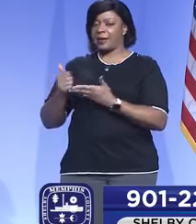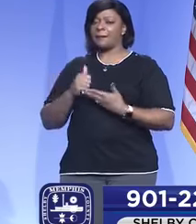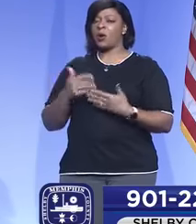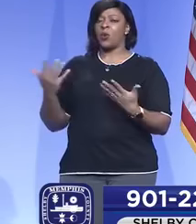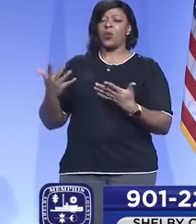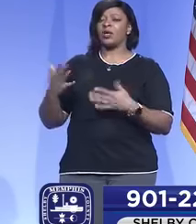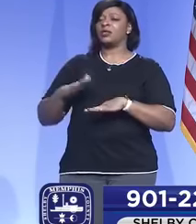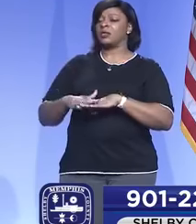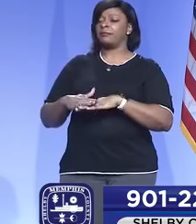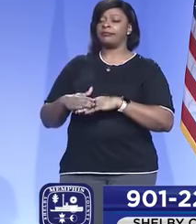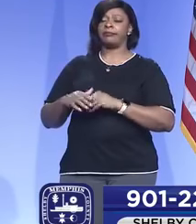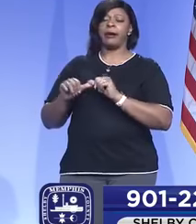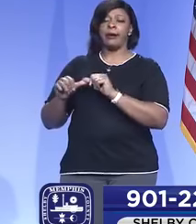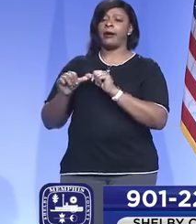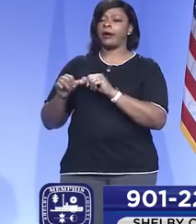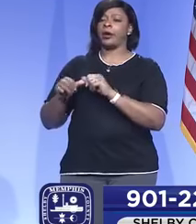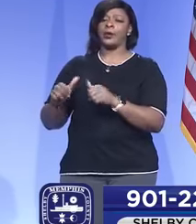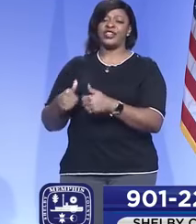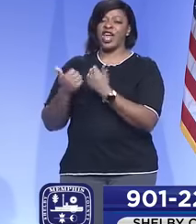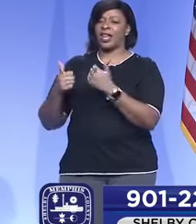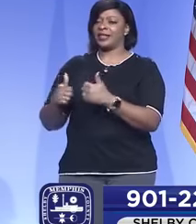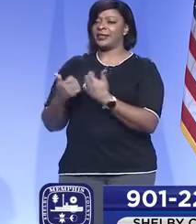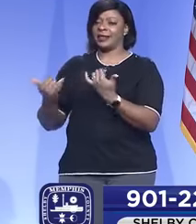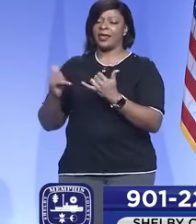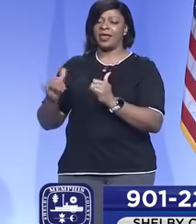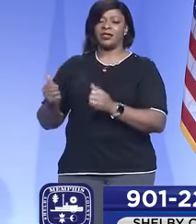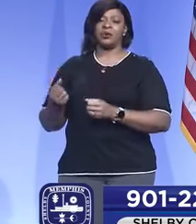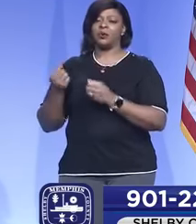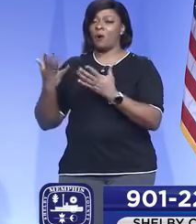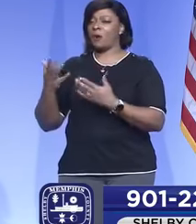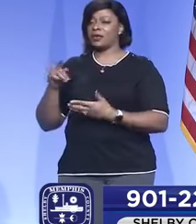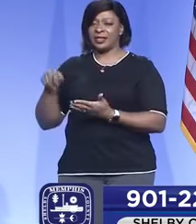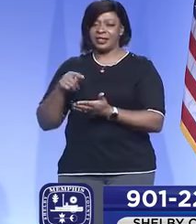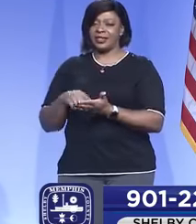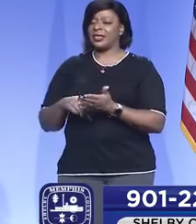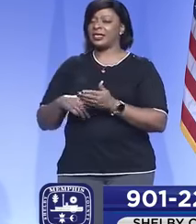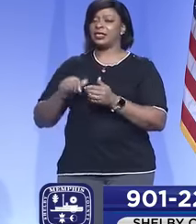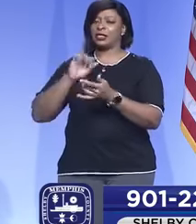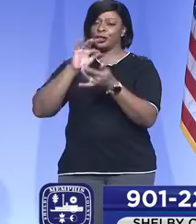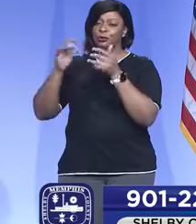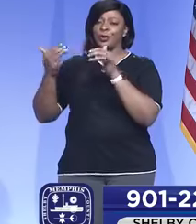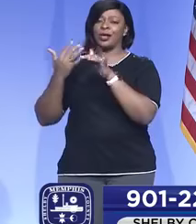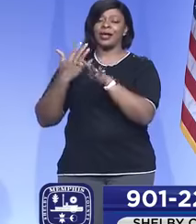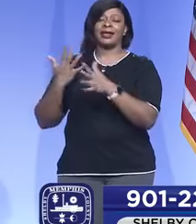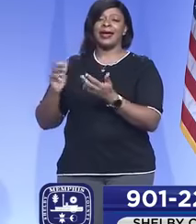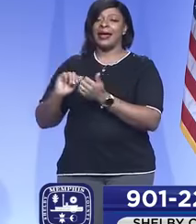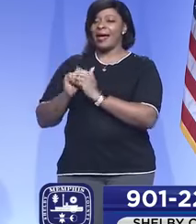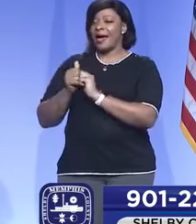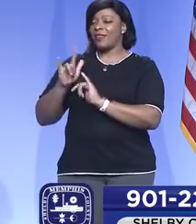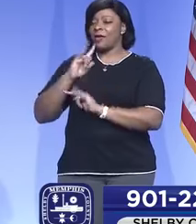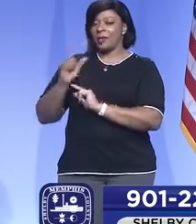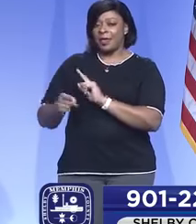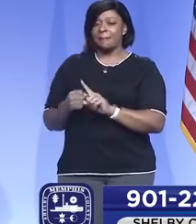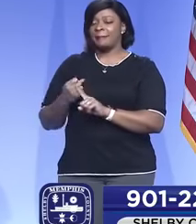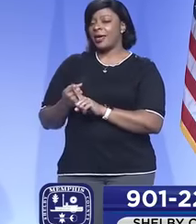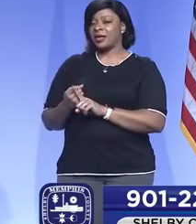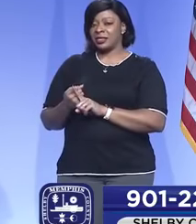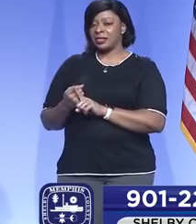ongoing just challenges right now that's causing this spread, and how is this impacting